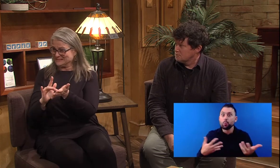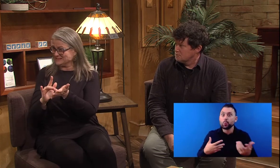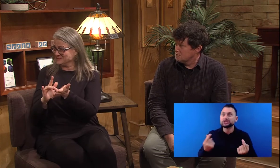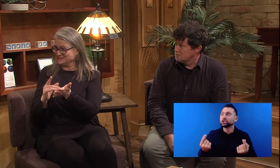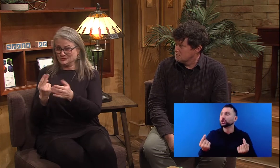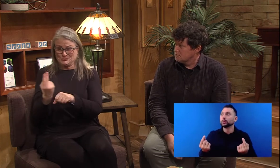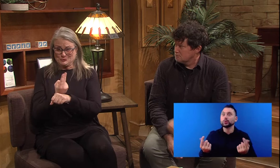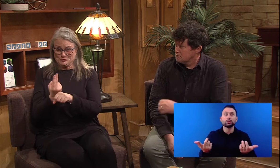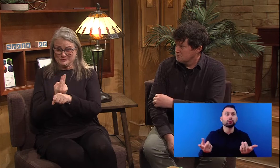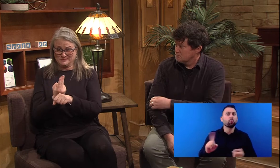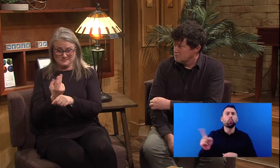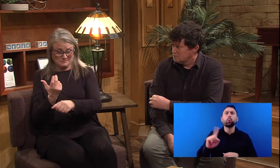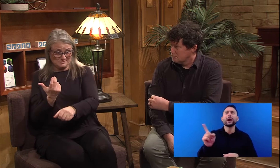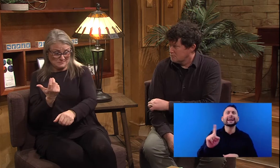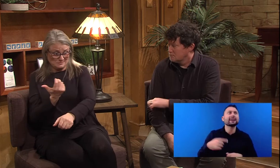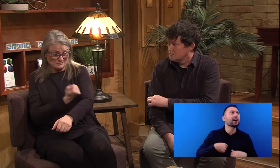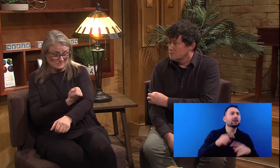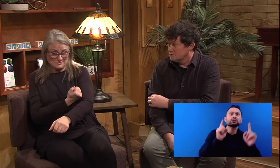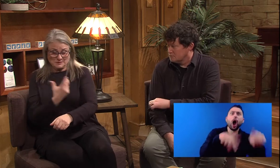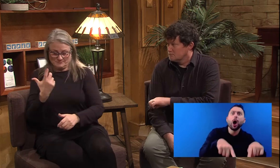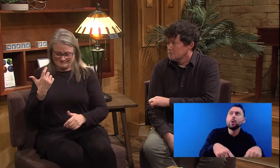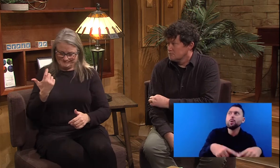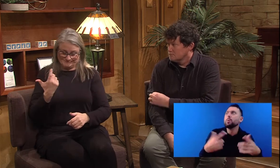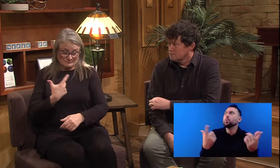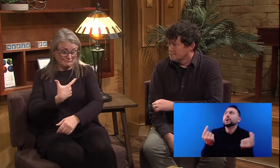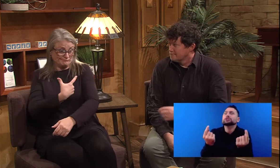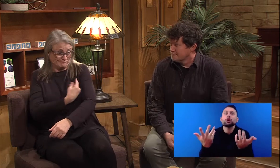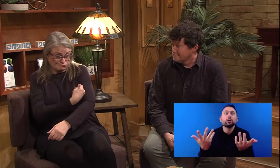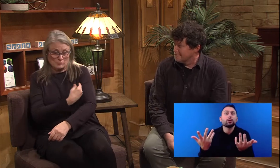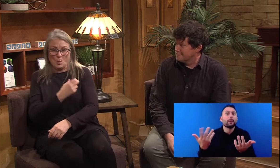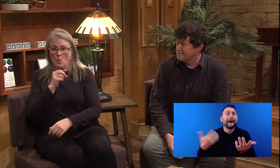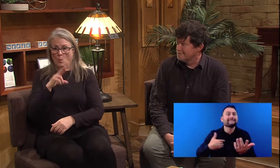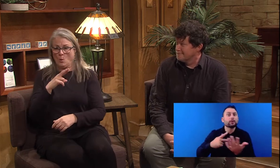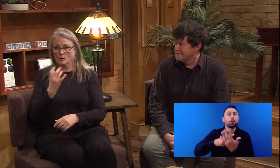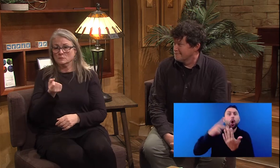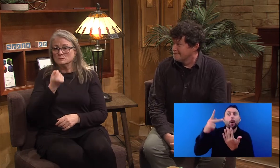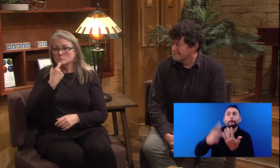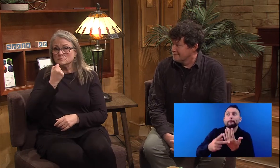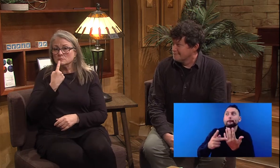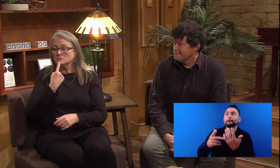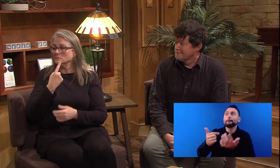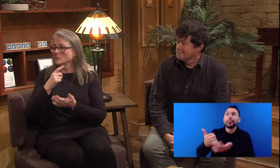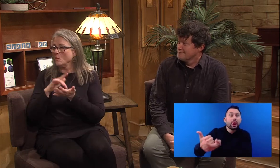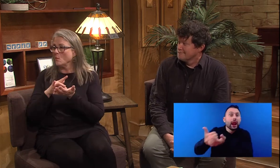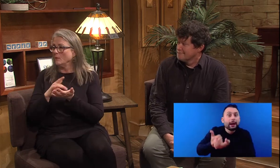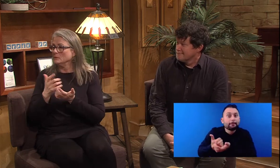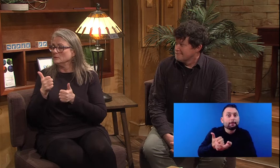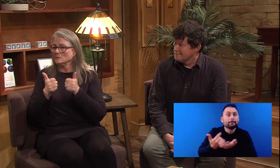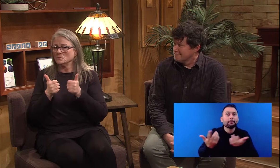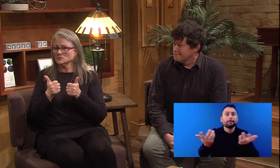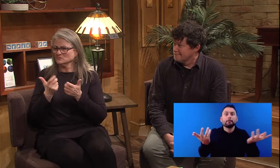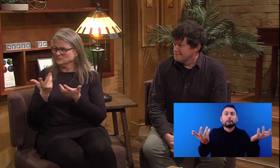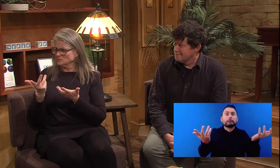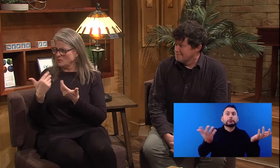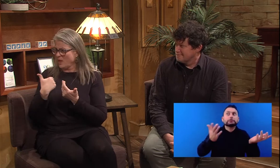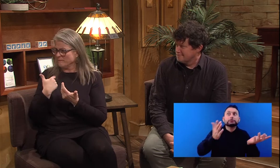issues and the types of medications that one would use, whether it would be oral or by